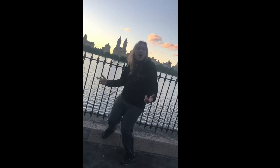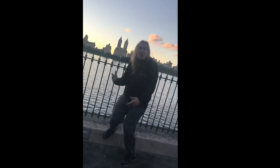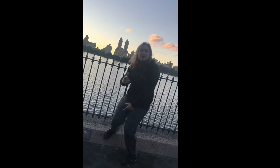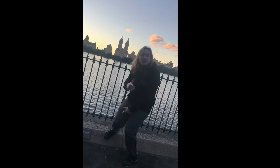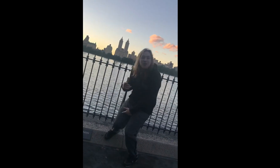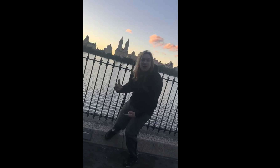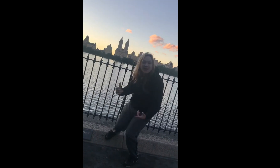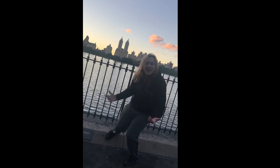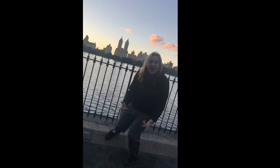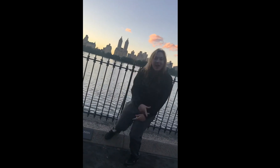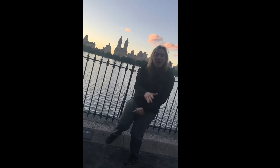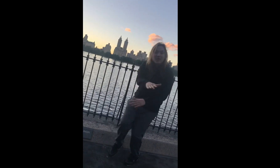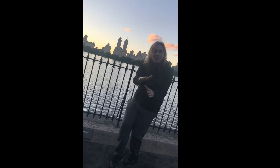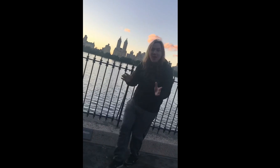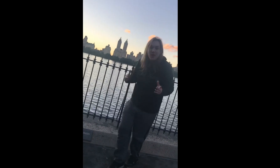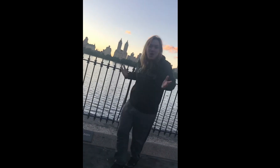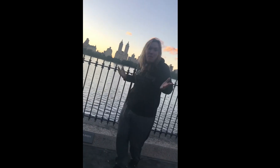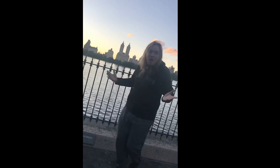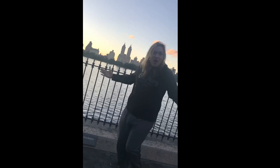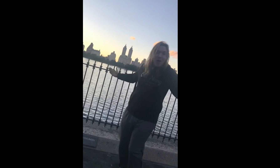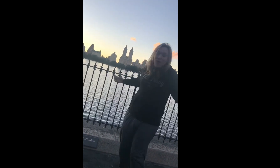weirdo, or maybe a superhero.